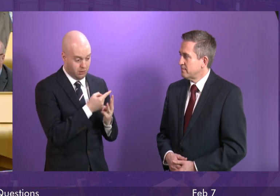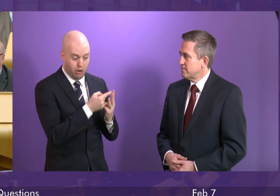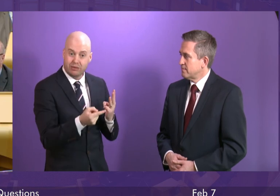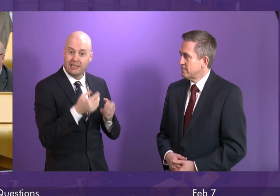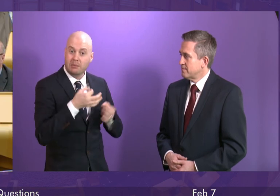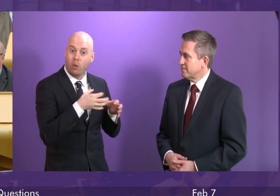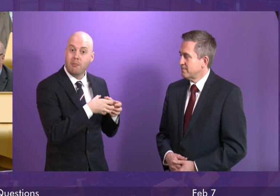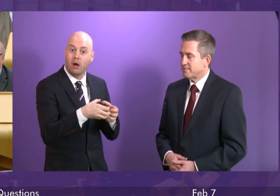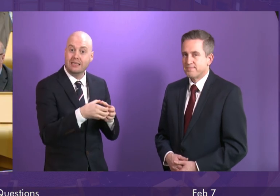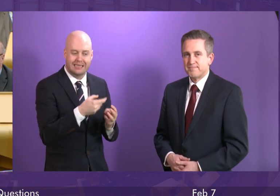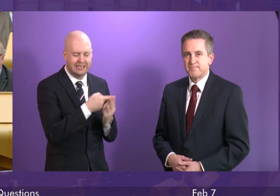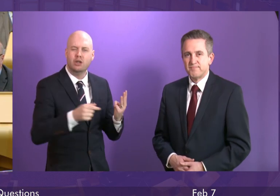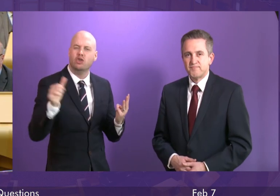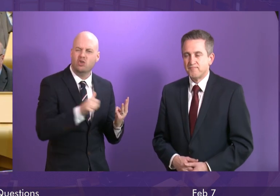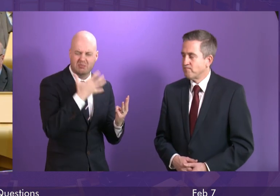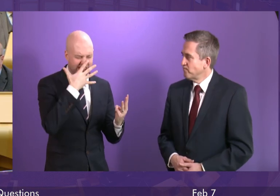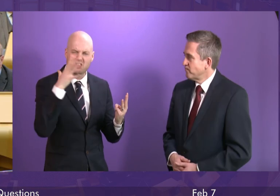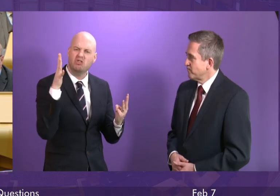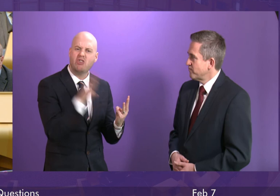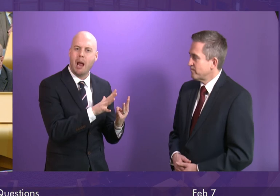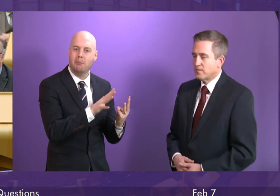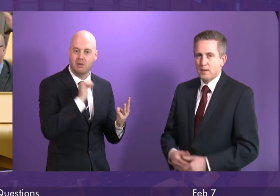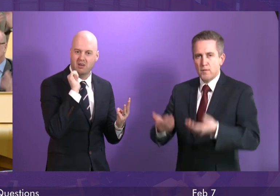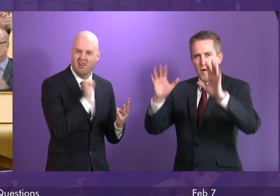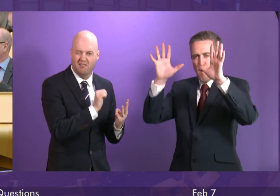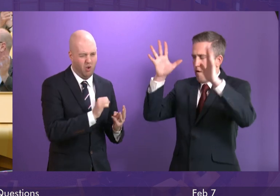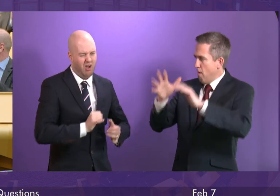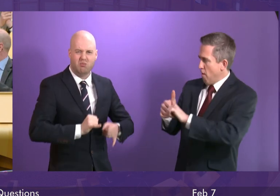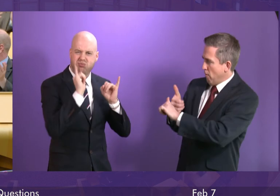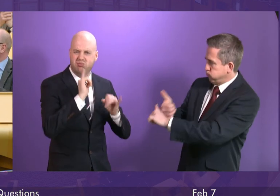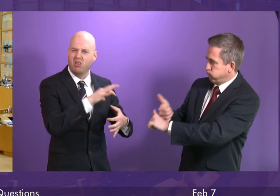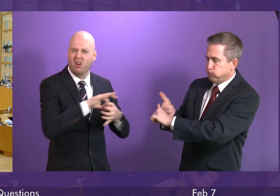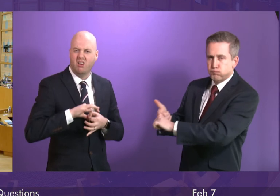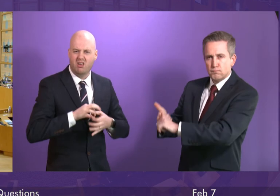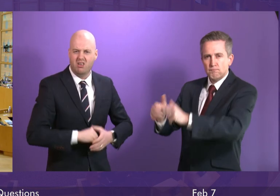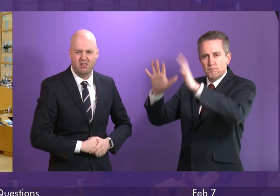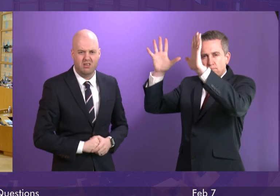Democrats should be thoroughly ashamed of their appalling application of responsibility